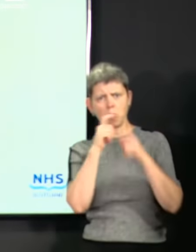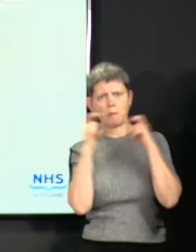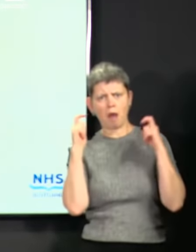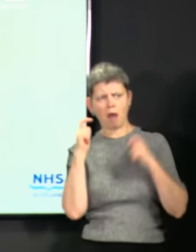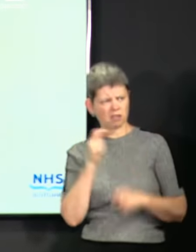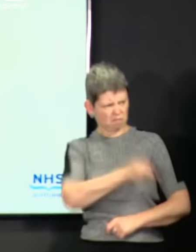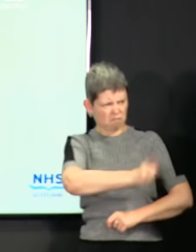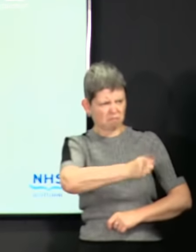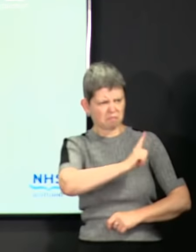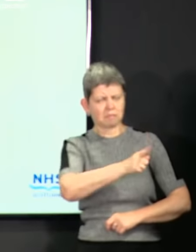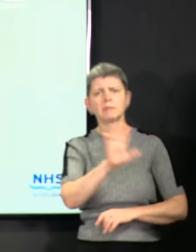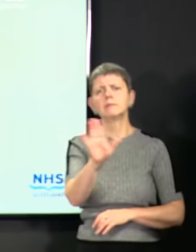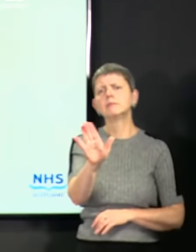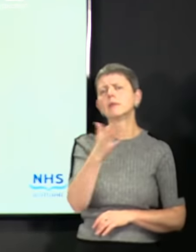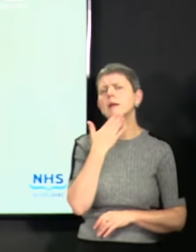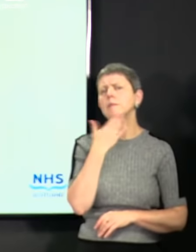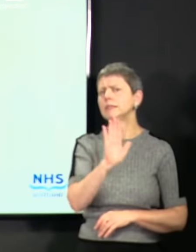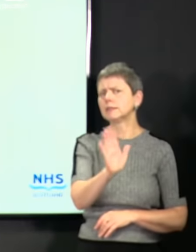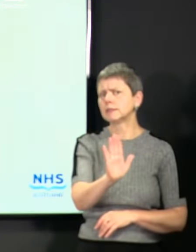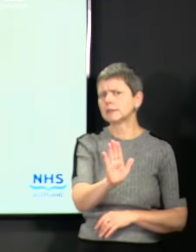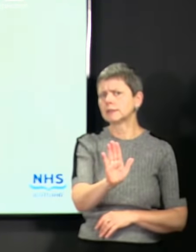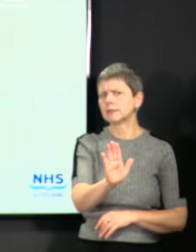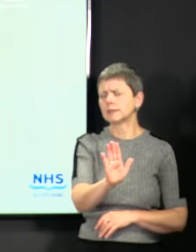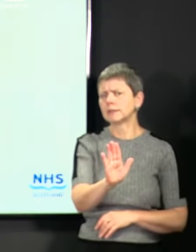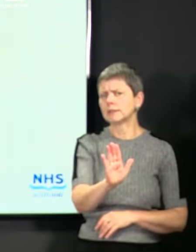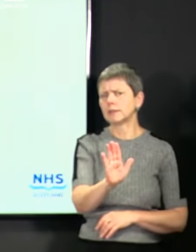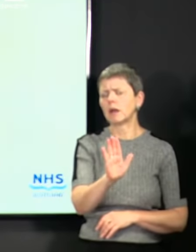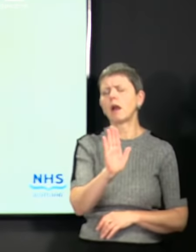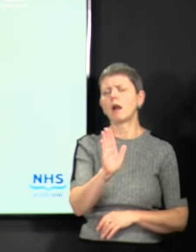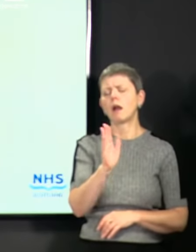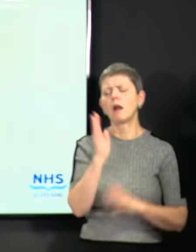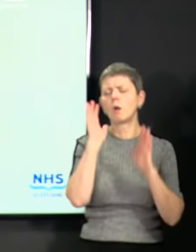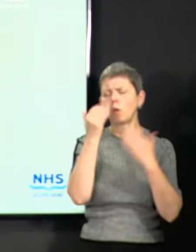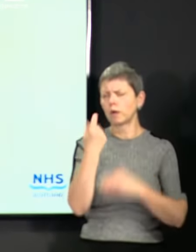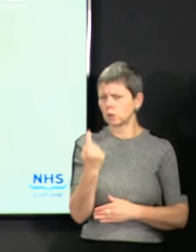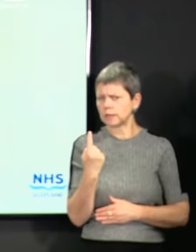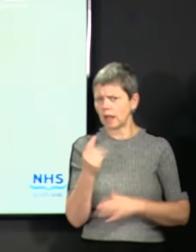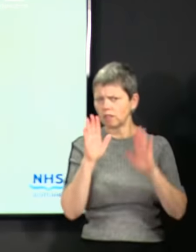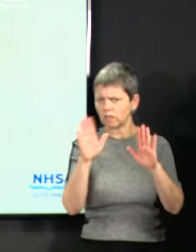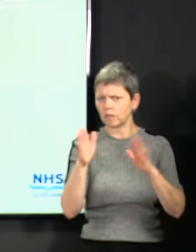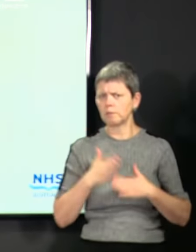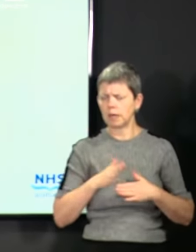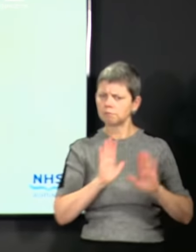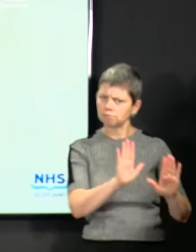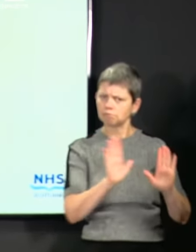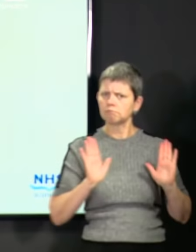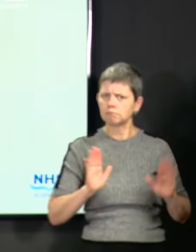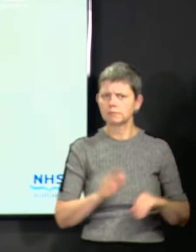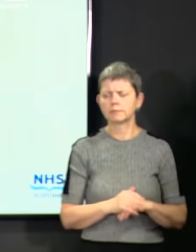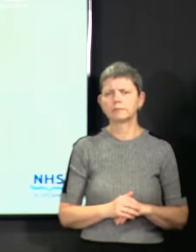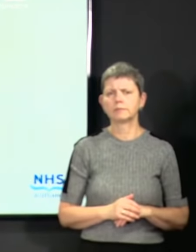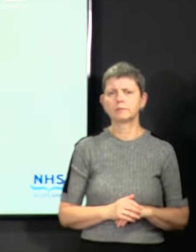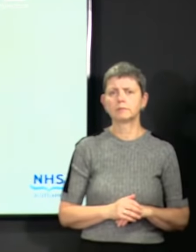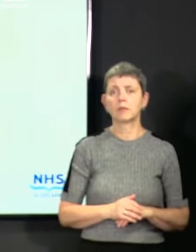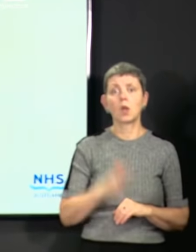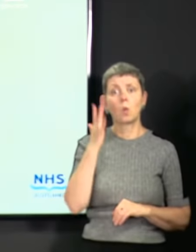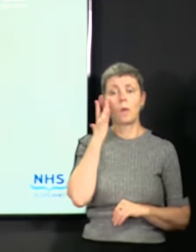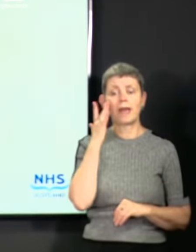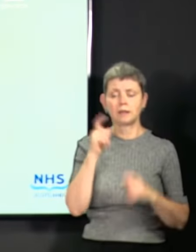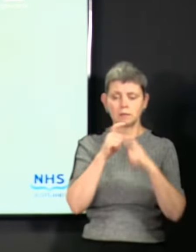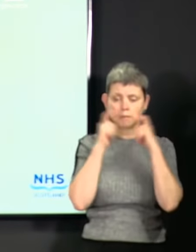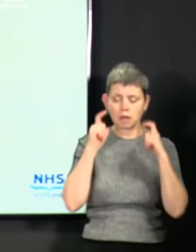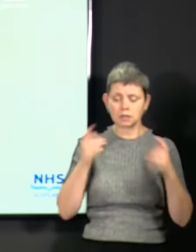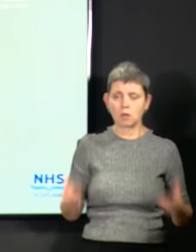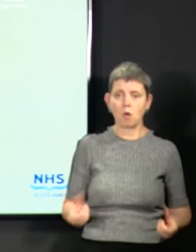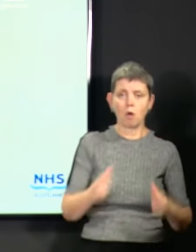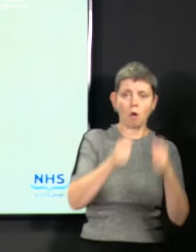don't do that. Think of yourself and don't worry too much about others. When applying or removing them, please use